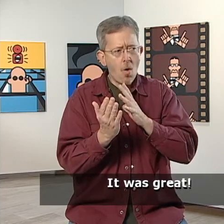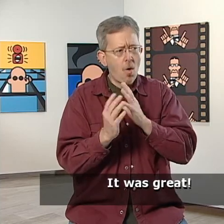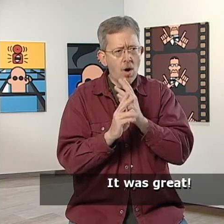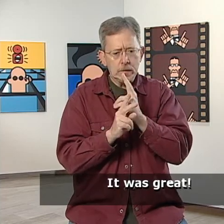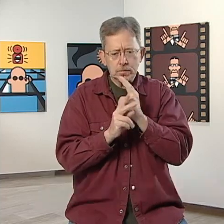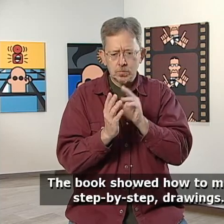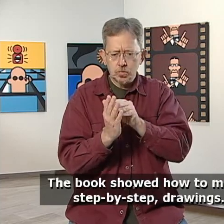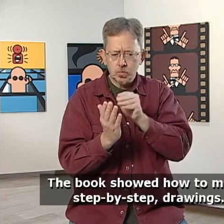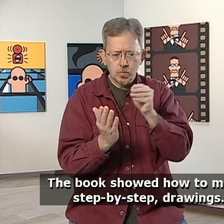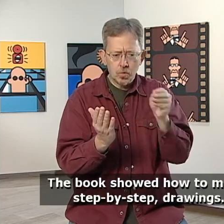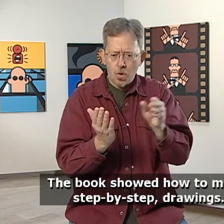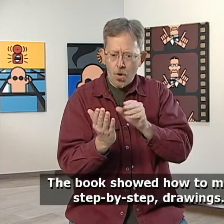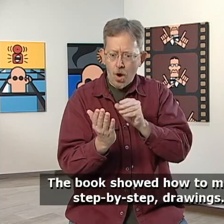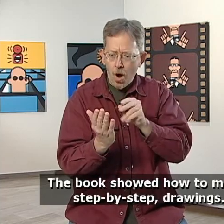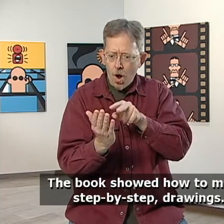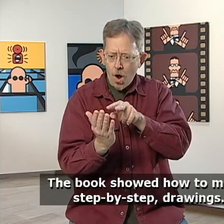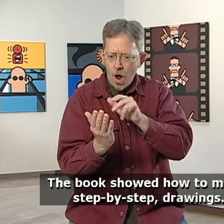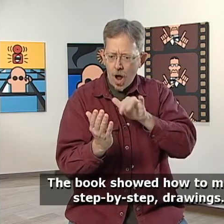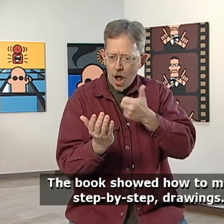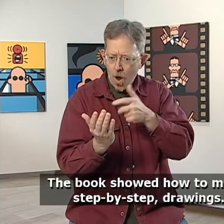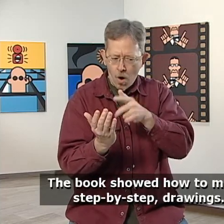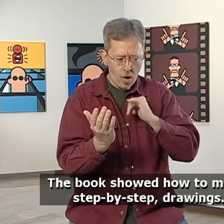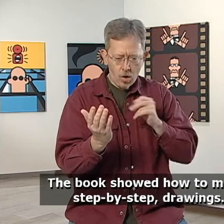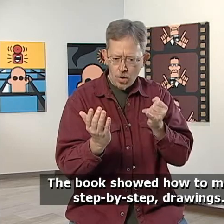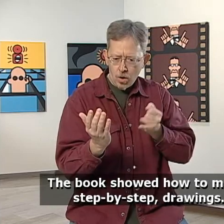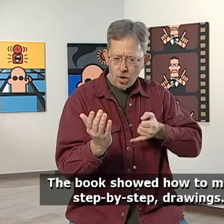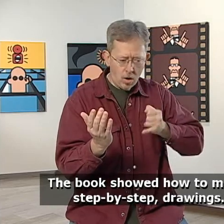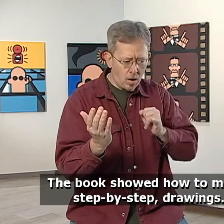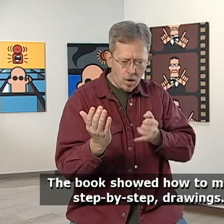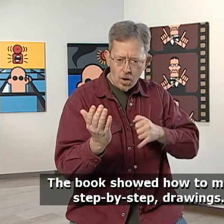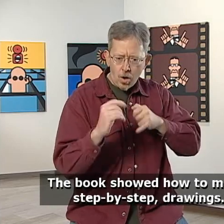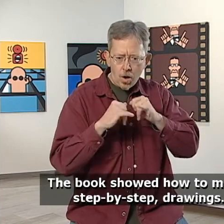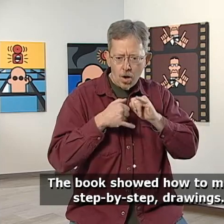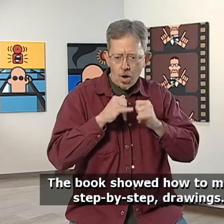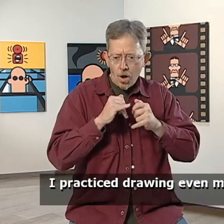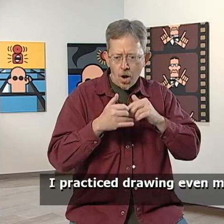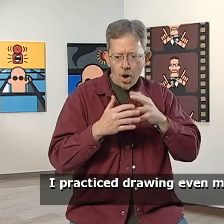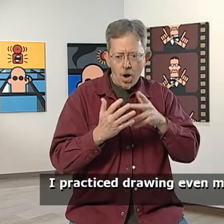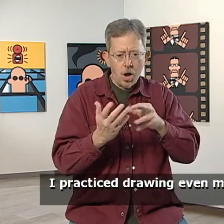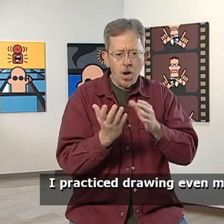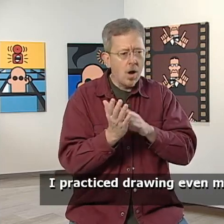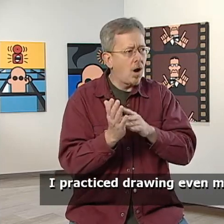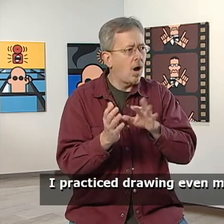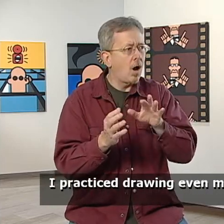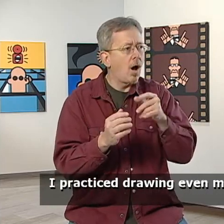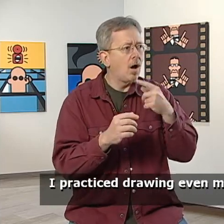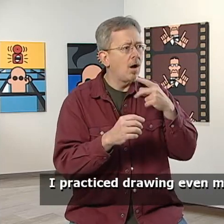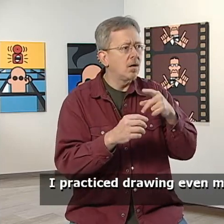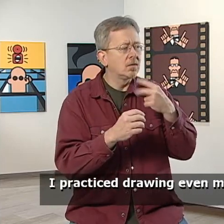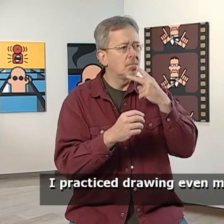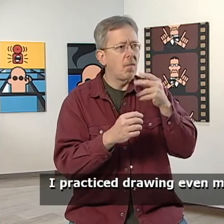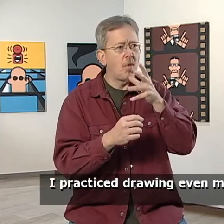great. The book showed how to make step-by-step drawings. I practiced drawing even more.